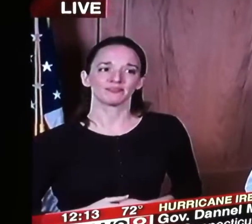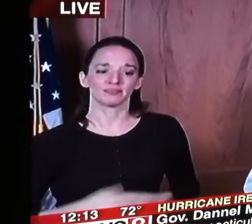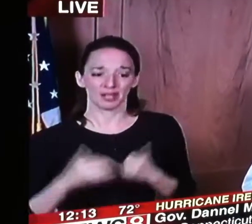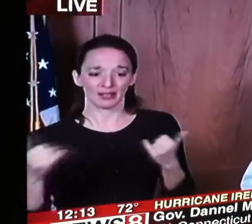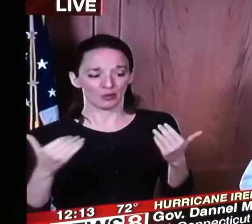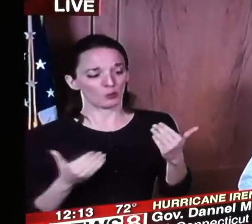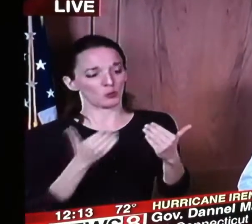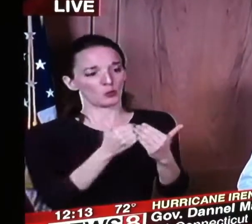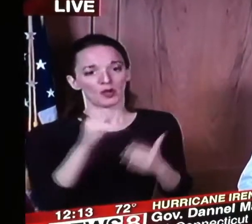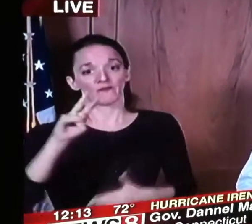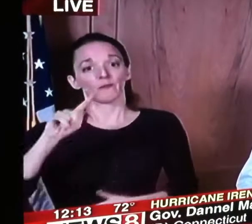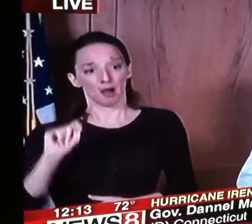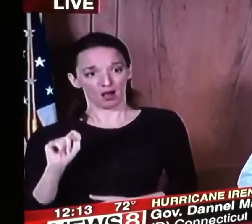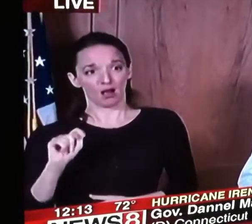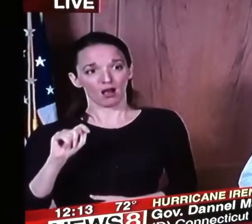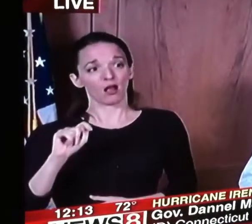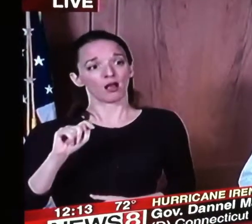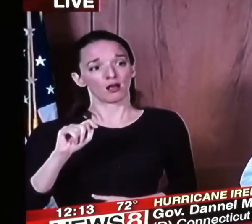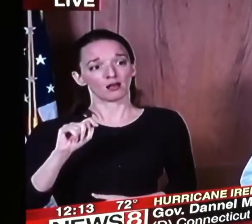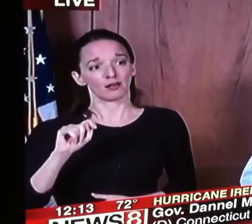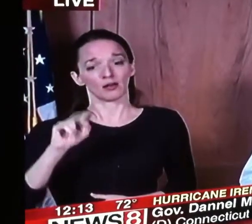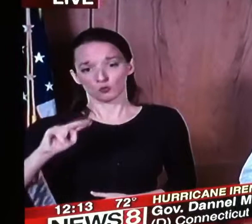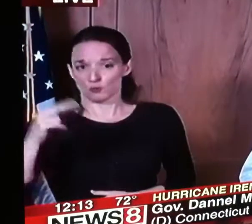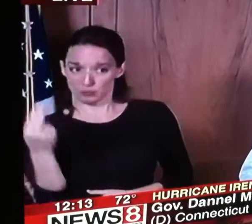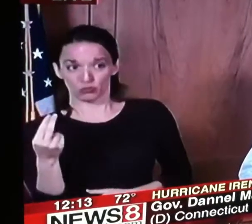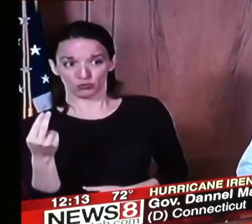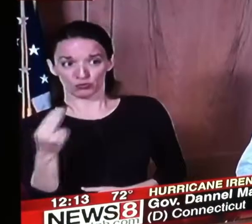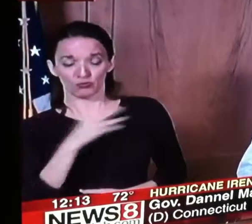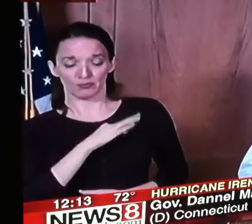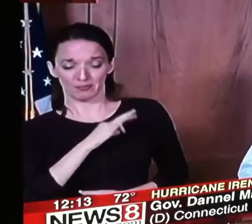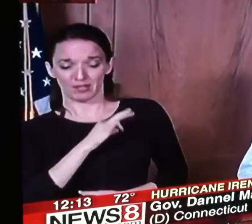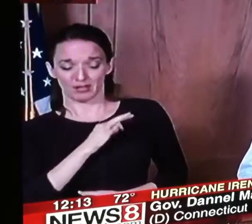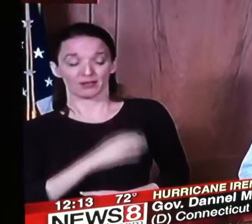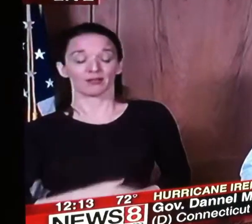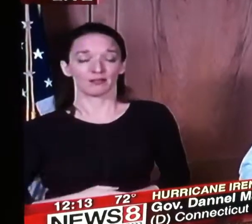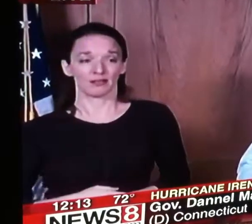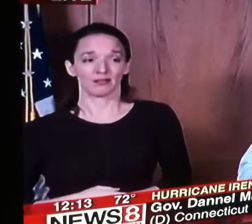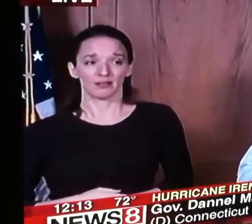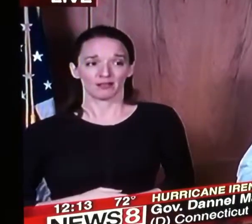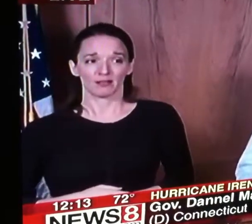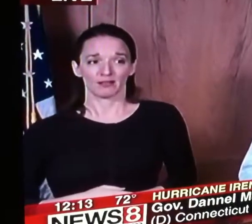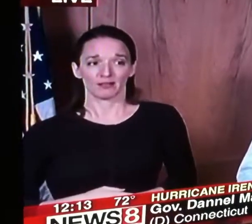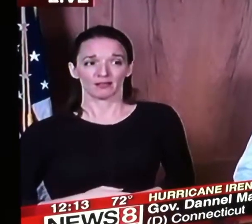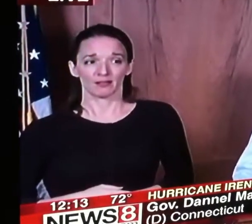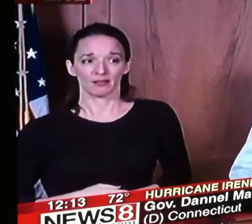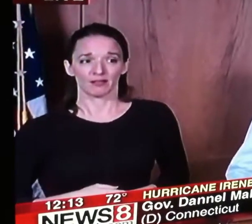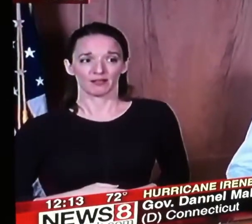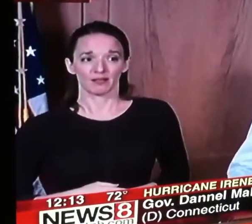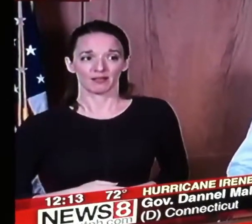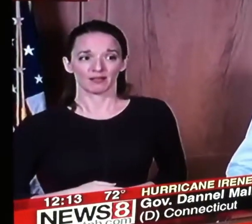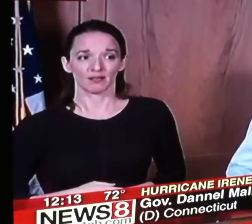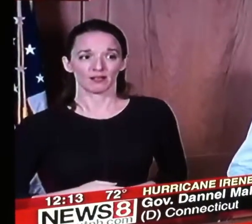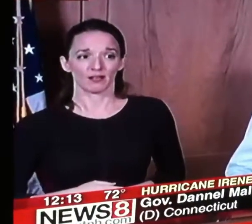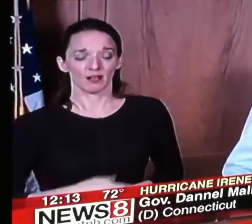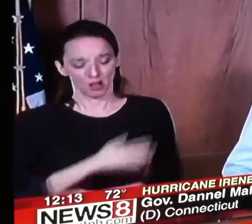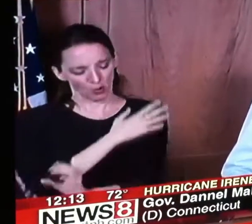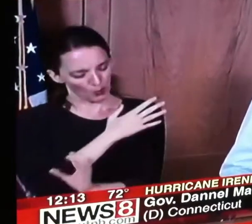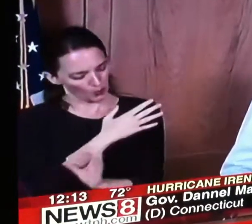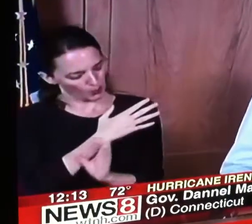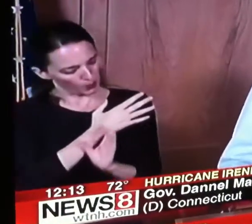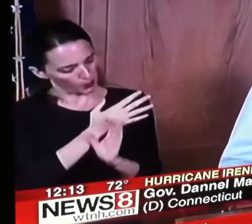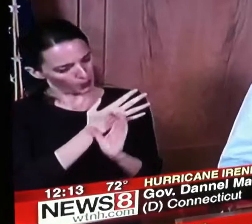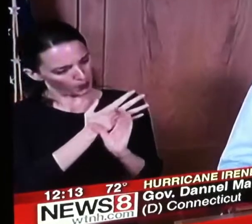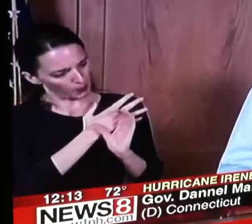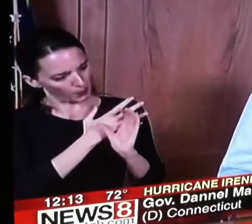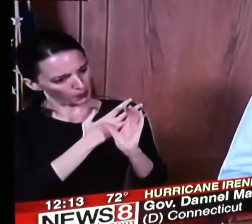hampshire and maine so uh this is a very large portion of the united states this is this is this is not small there's nothing small about this